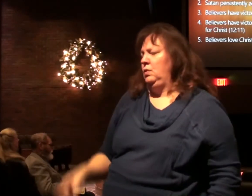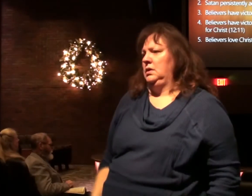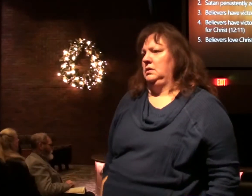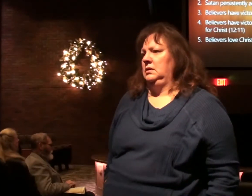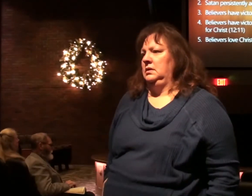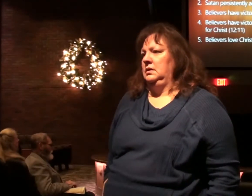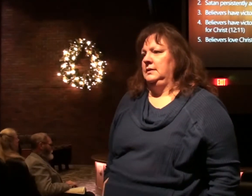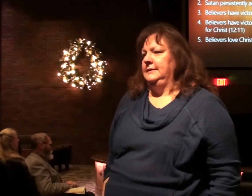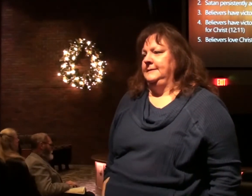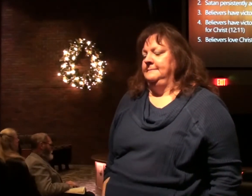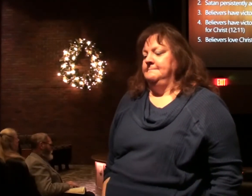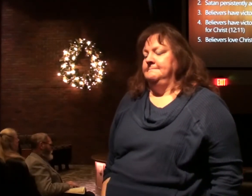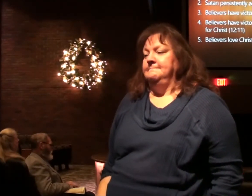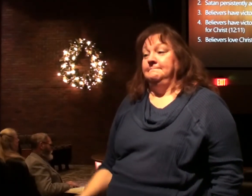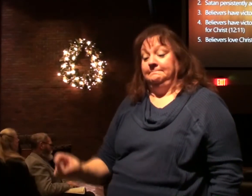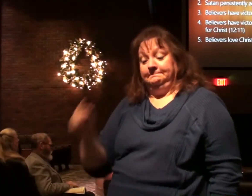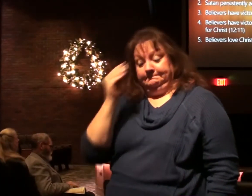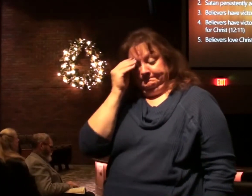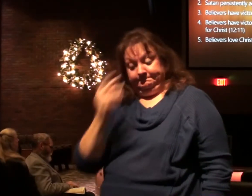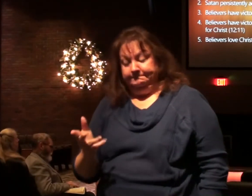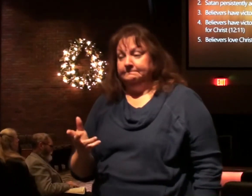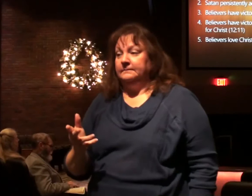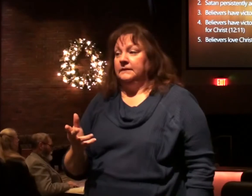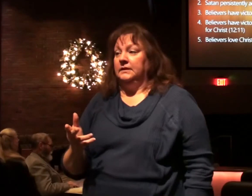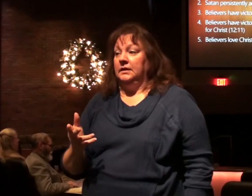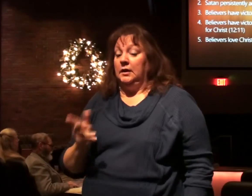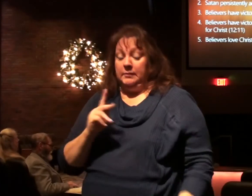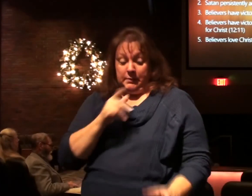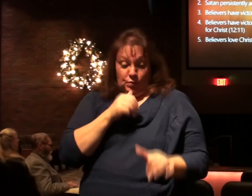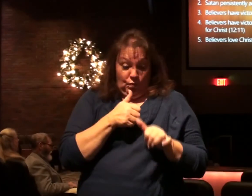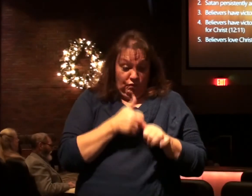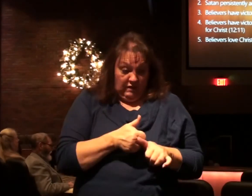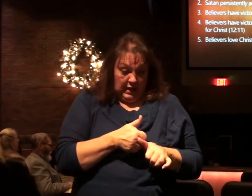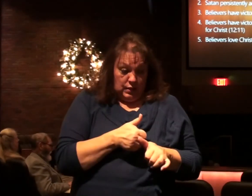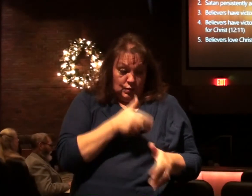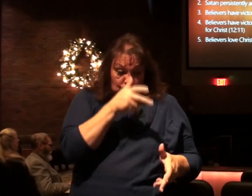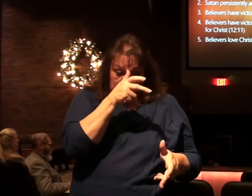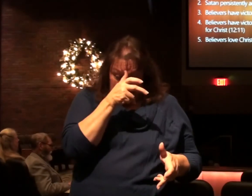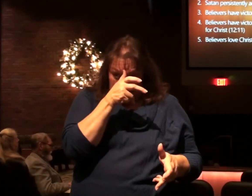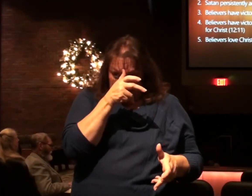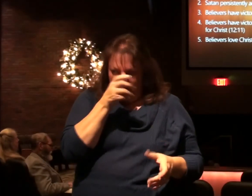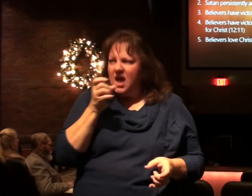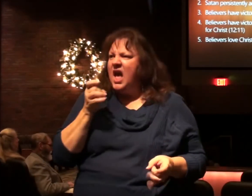And I have to say the followers of the devil hates you.